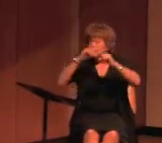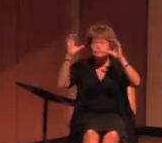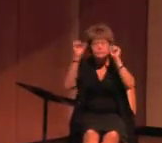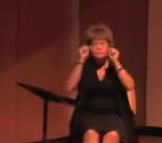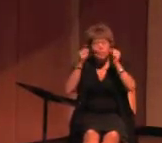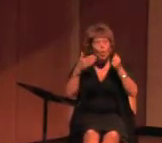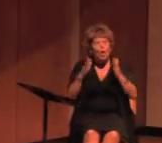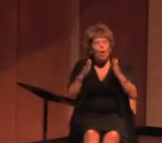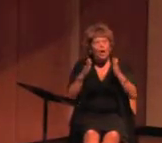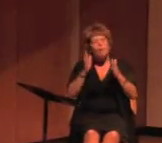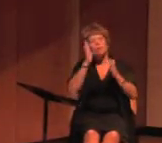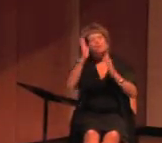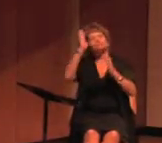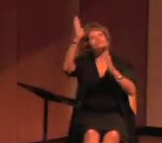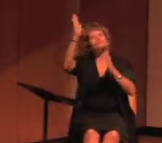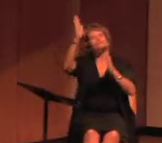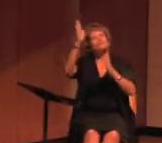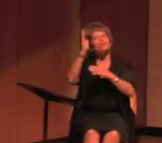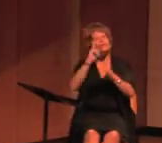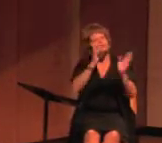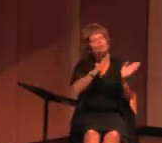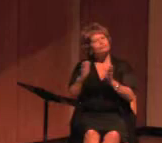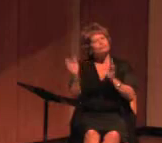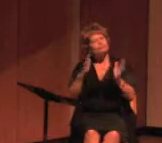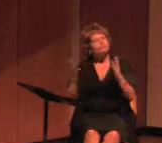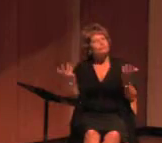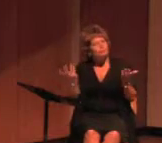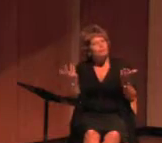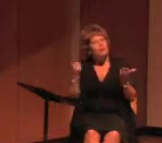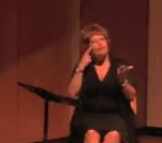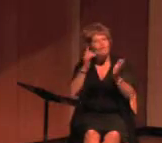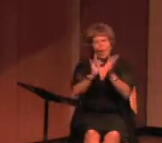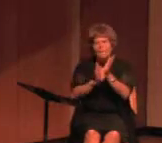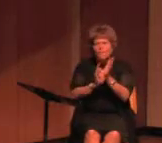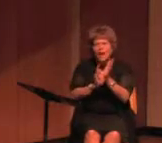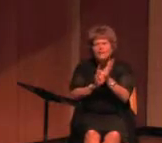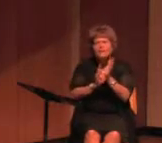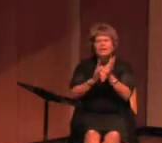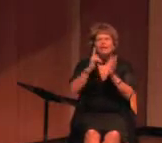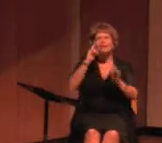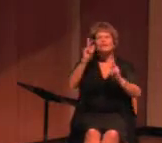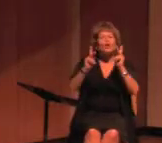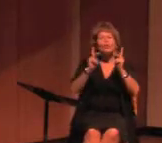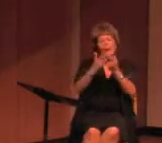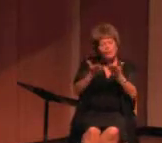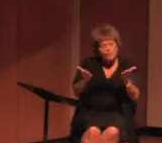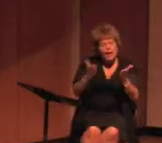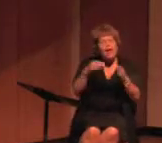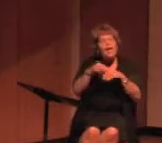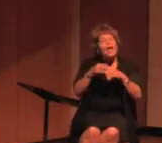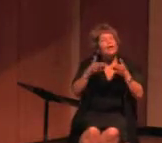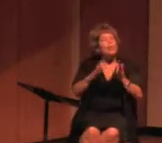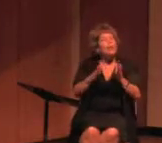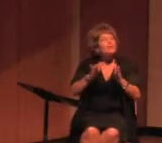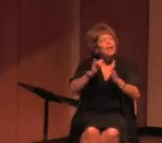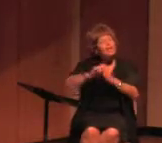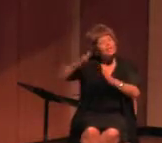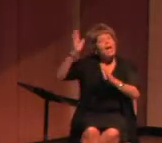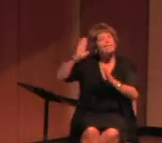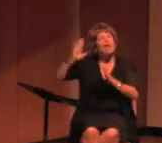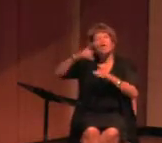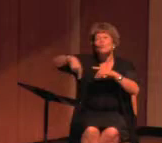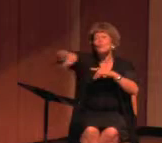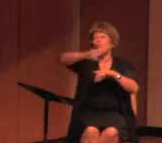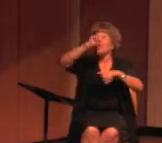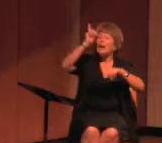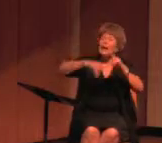up the future for discovering medicine in new materials in ways that were not even imagined